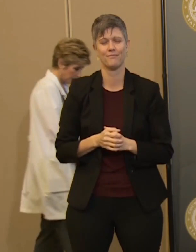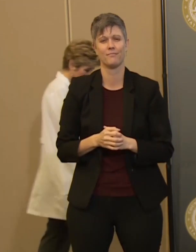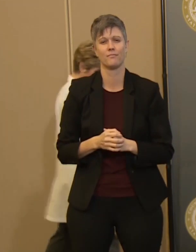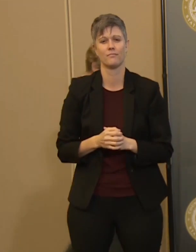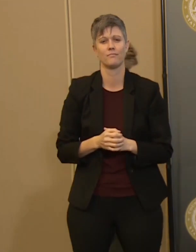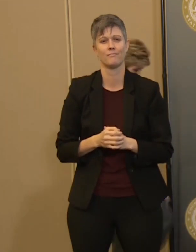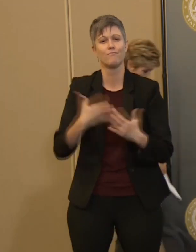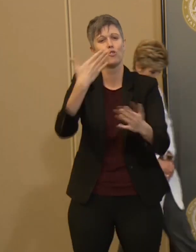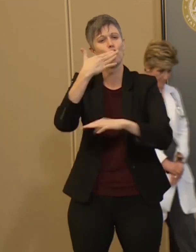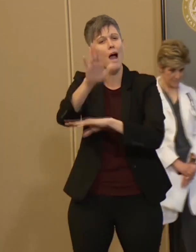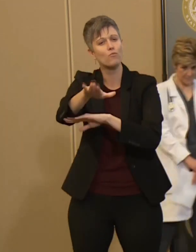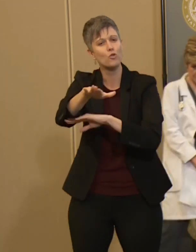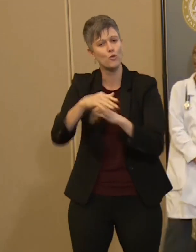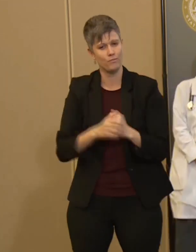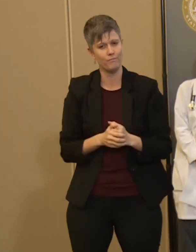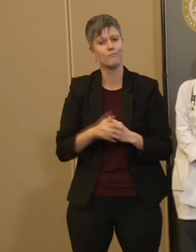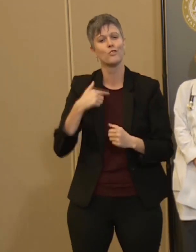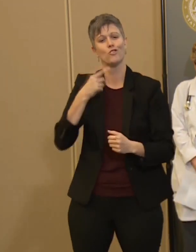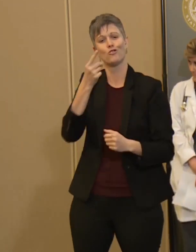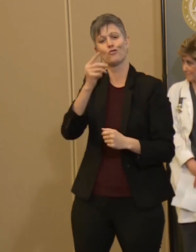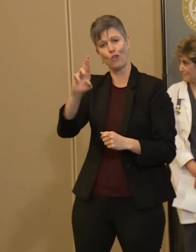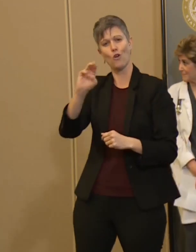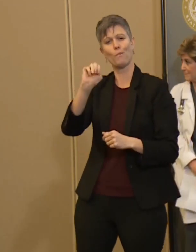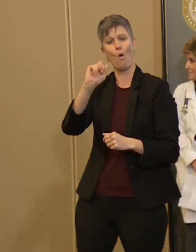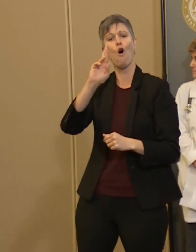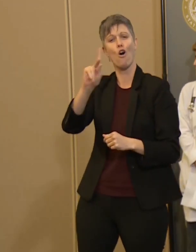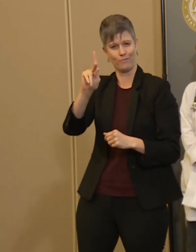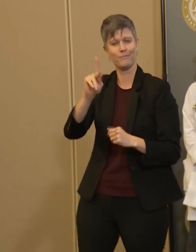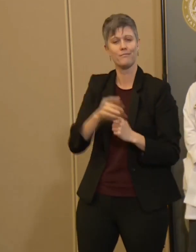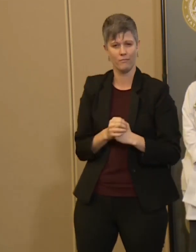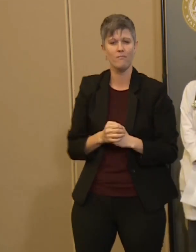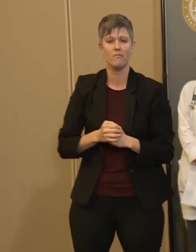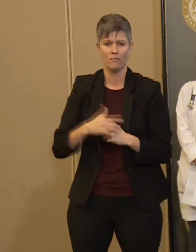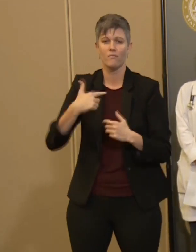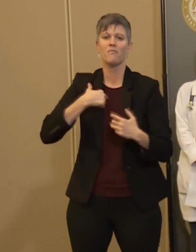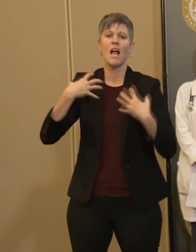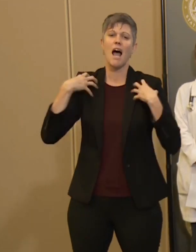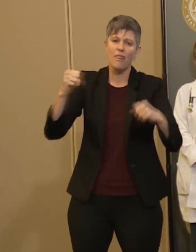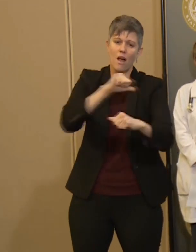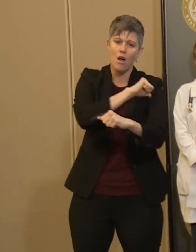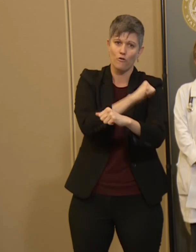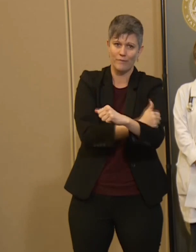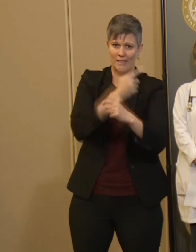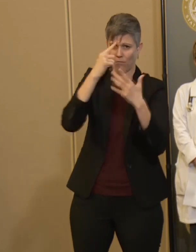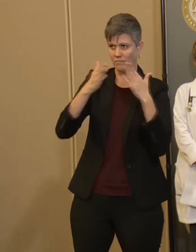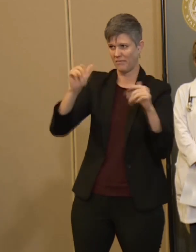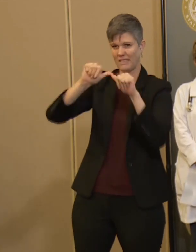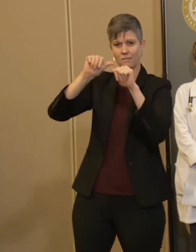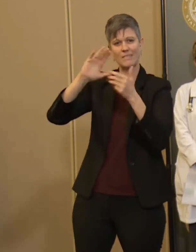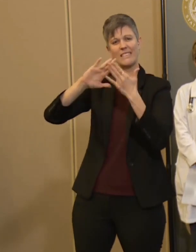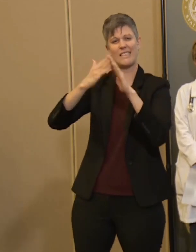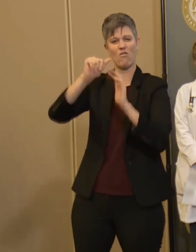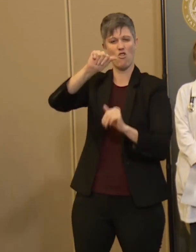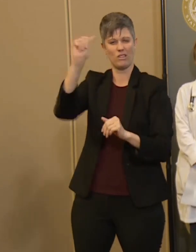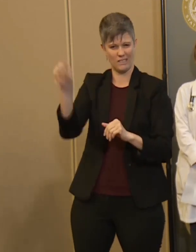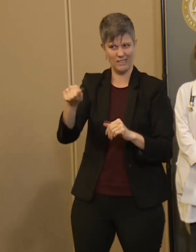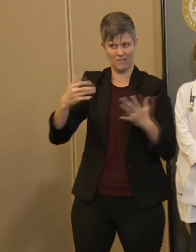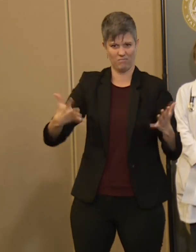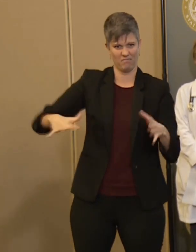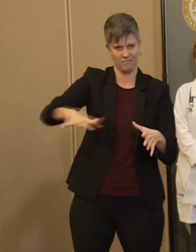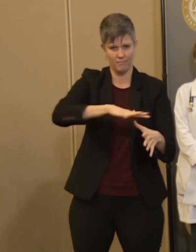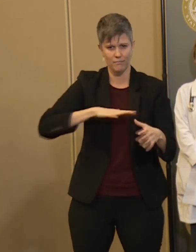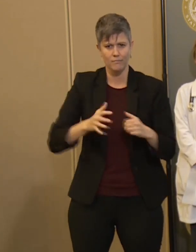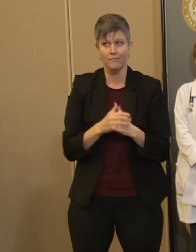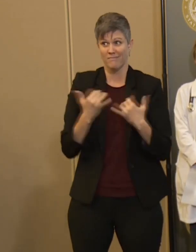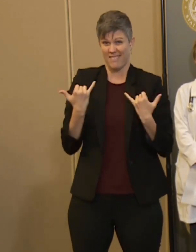Good afternoon. I'm Dr. Marc Escott. I am the interim health authority for the city of Austin and Travis County. As of today, our